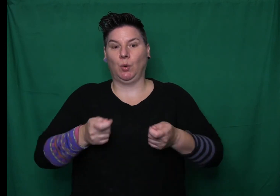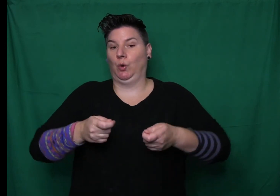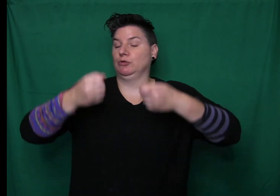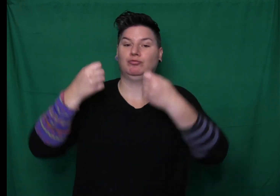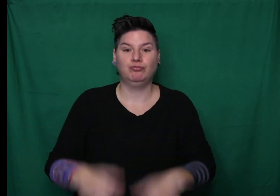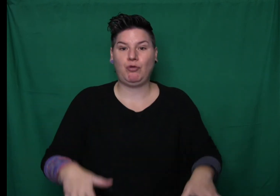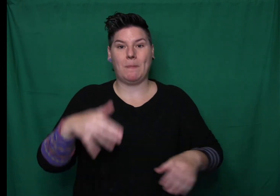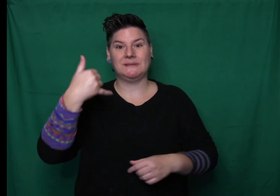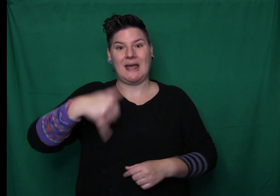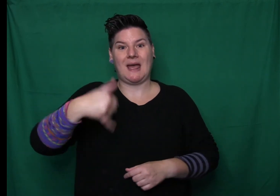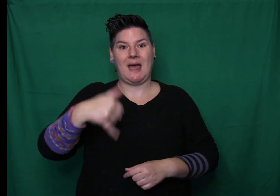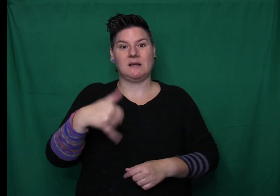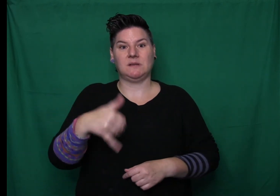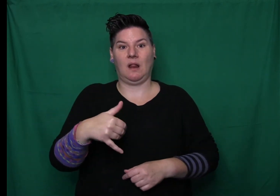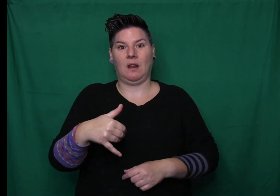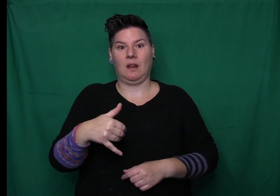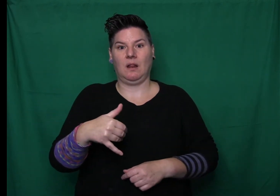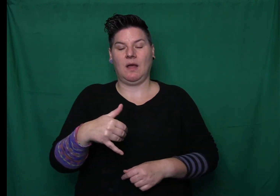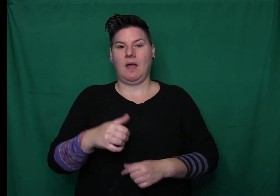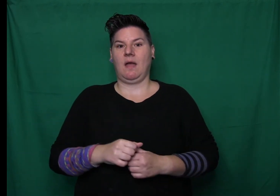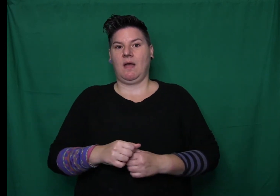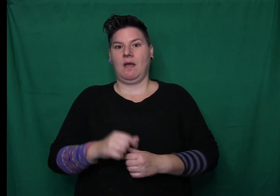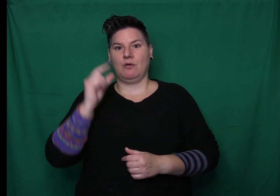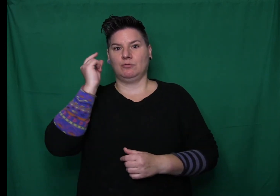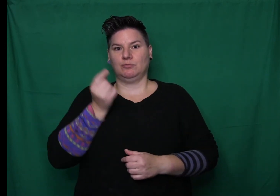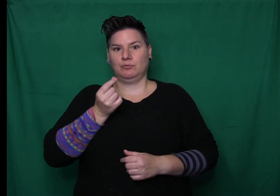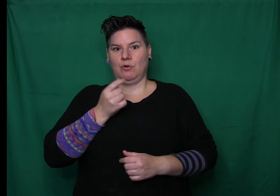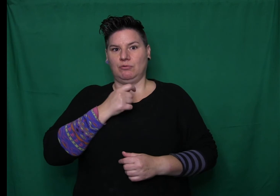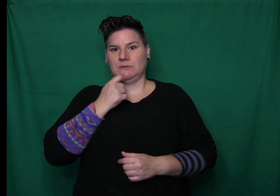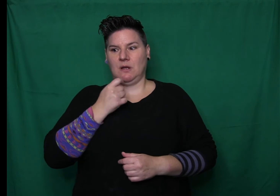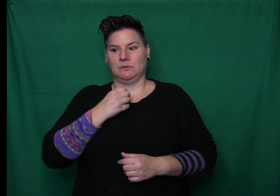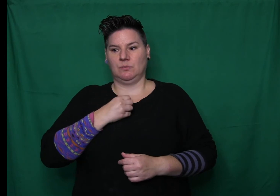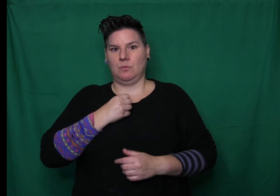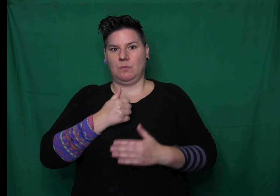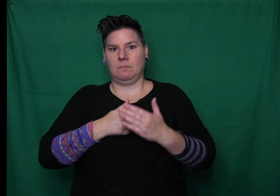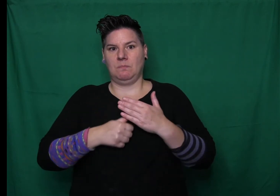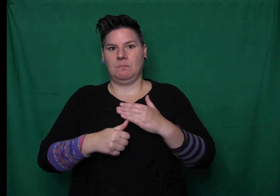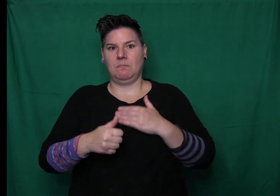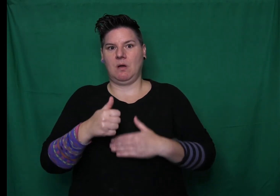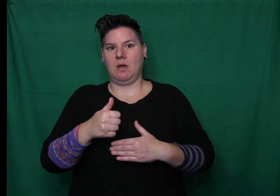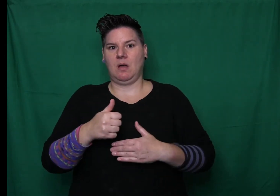The big witch, Cook and Dory taught and taught and taught about what to do. Dory looked up at her mother.